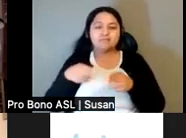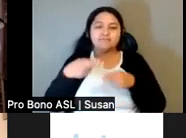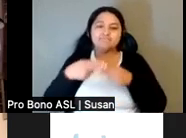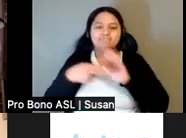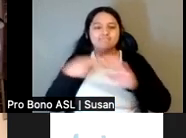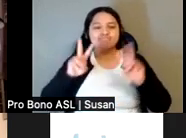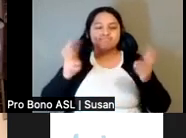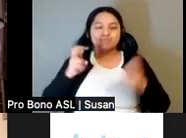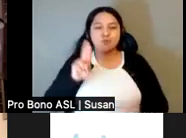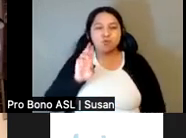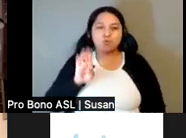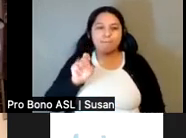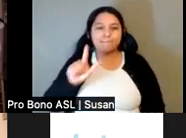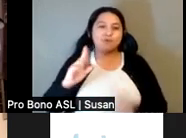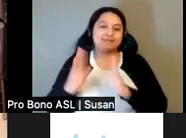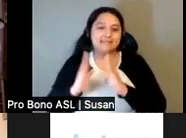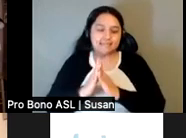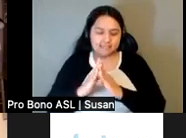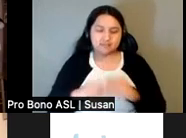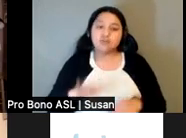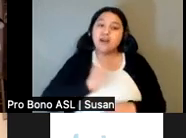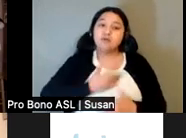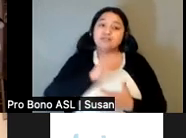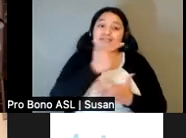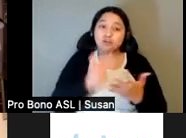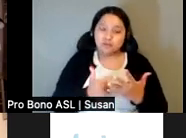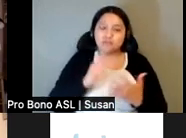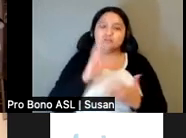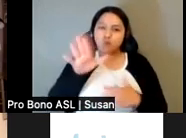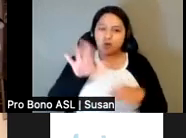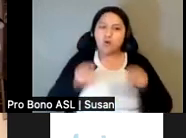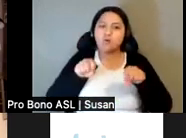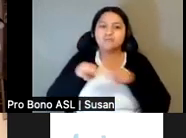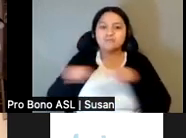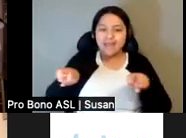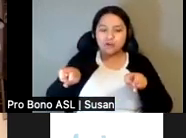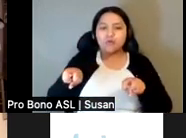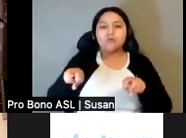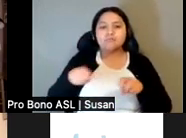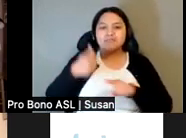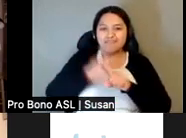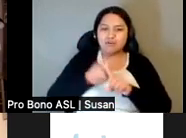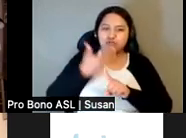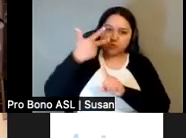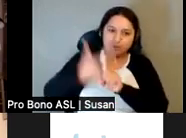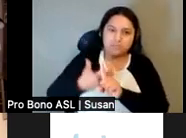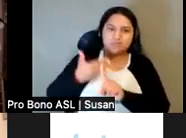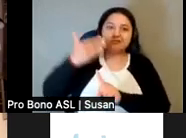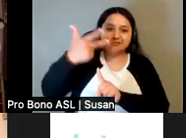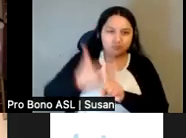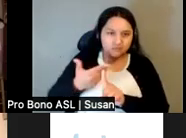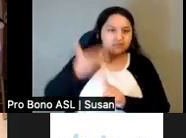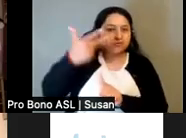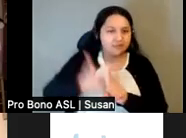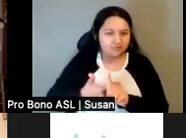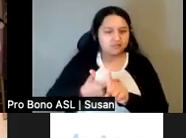The Municipalism Learning Series will convene panels every quarter, so you can expect another one in September. will